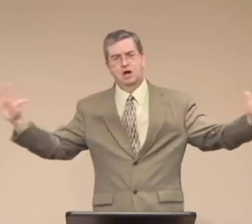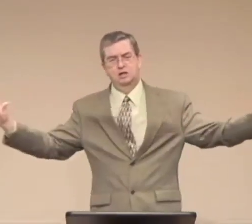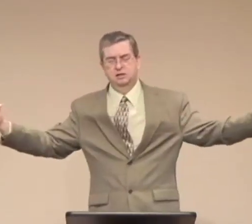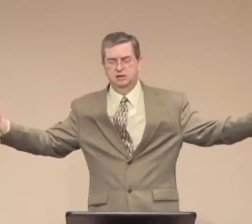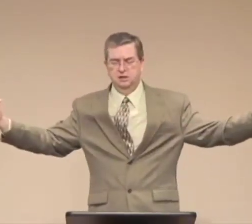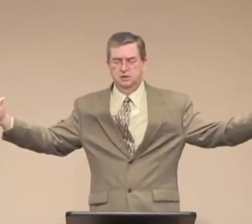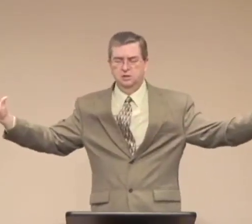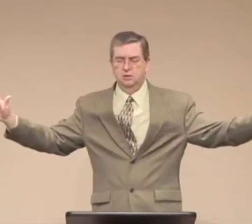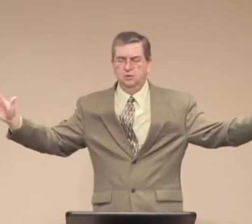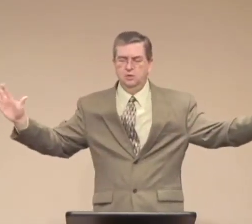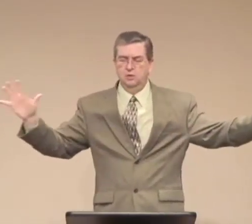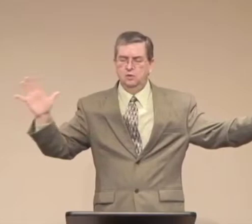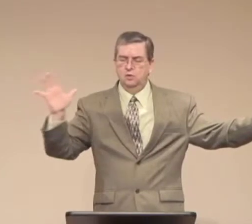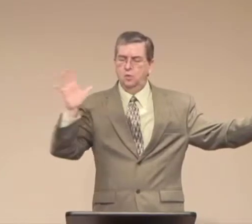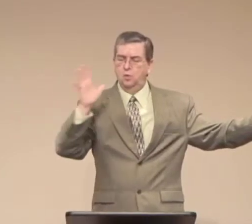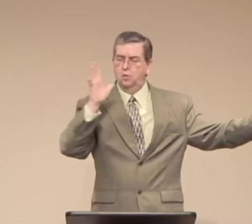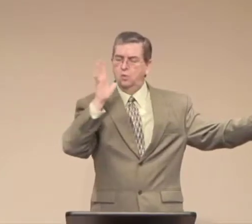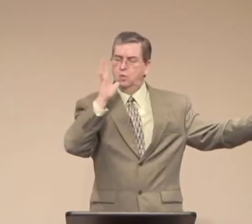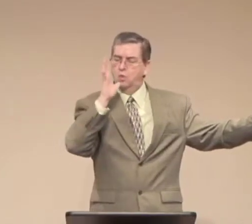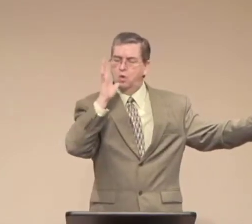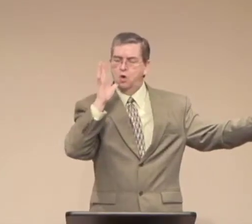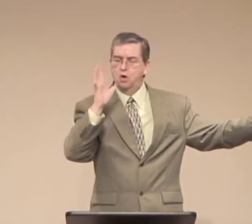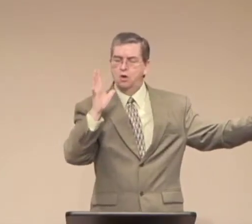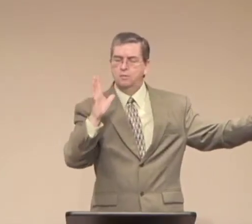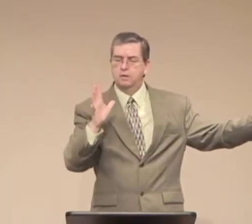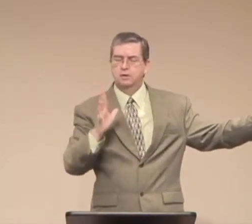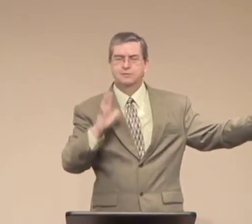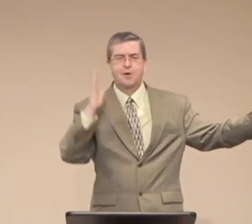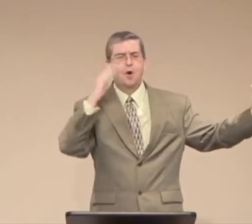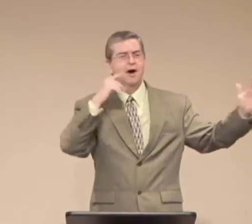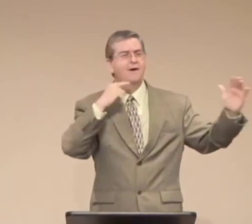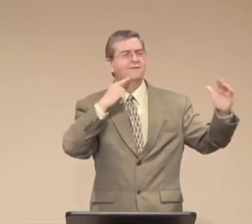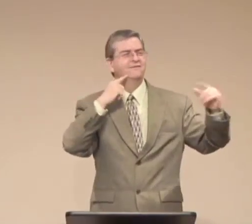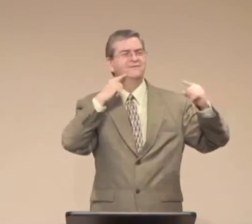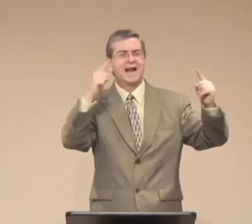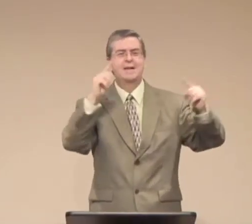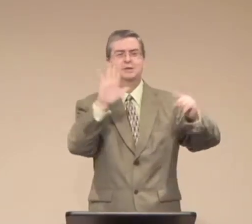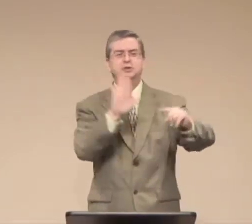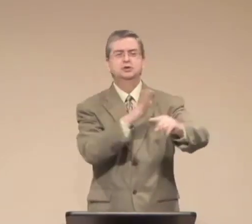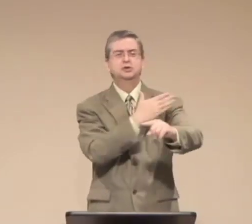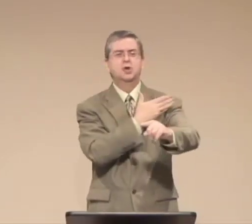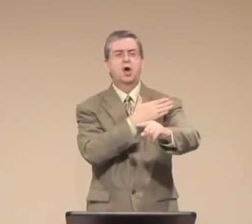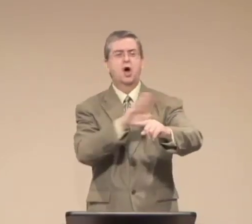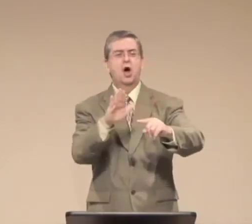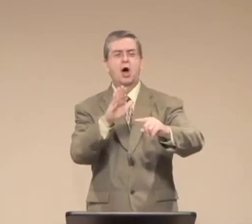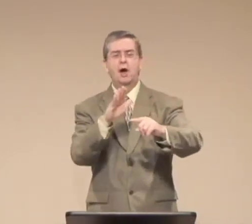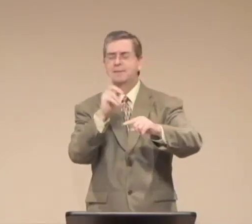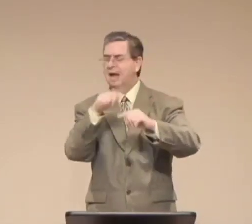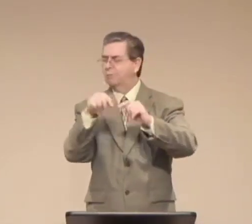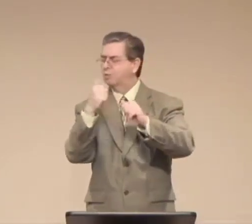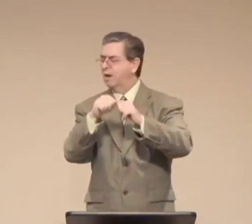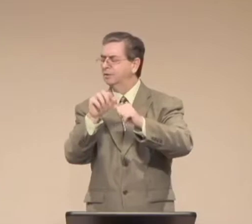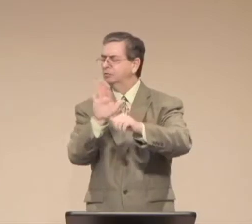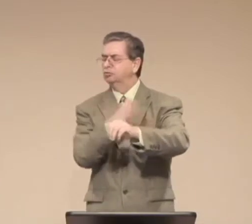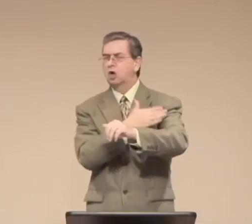And that's the reason why Jesus, when he was hanging there on the cross, called his own mother,